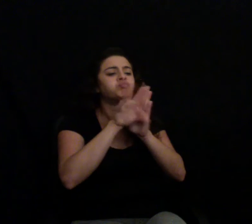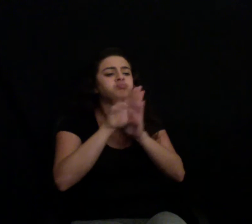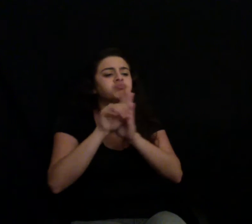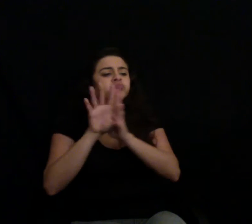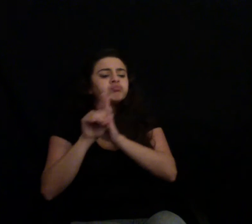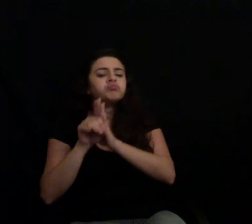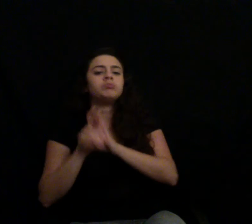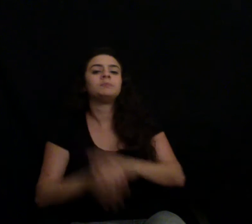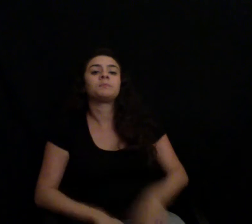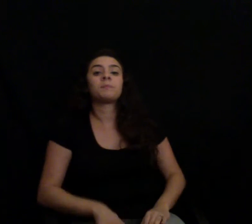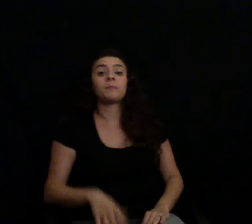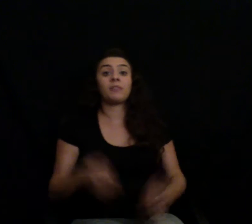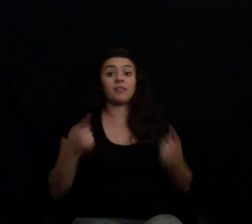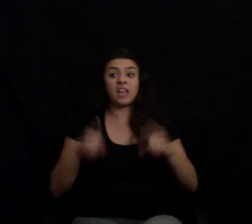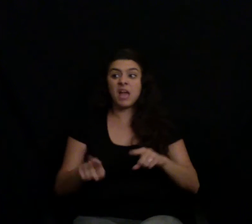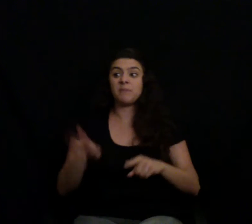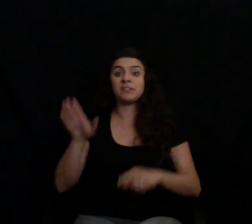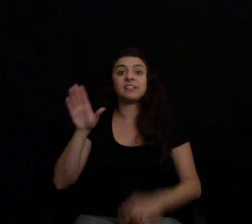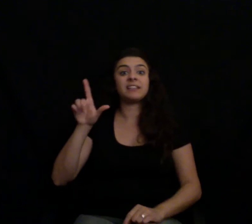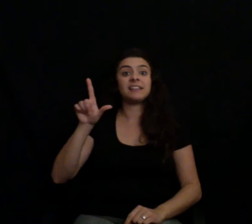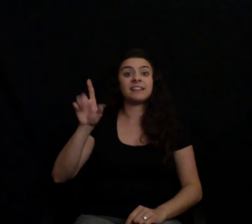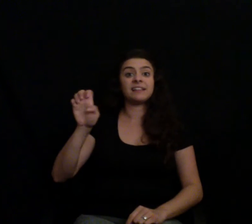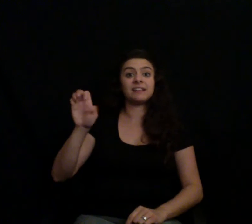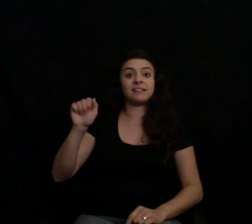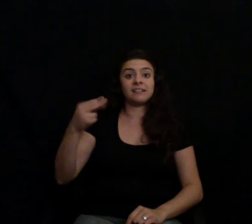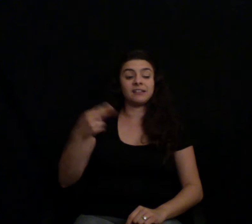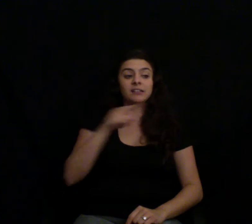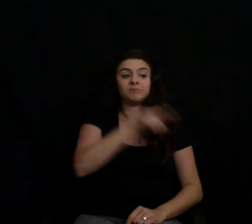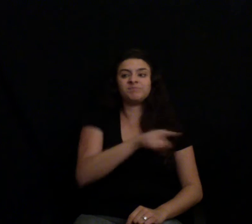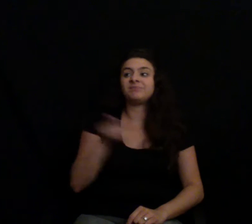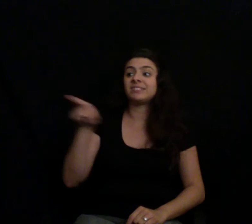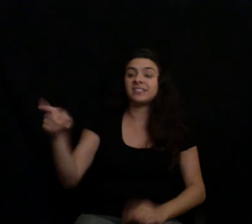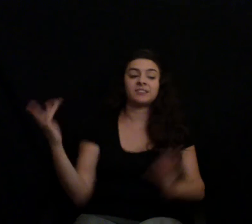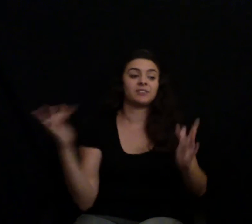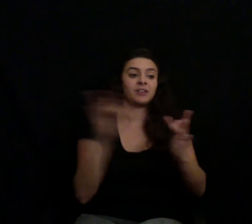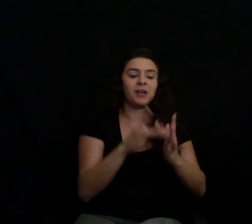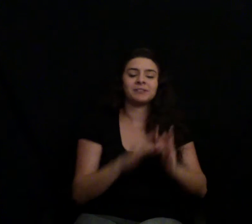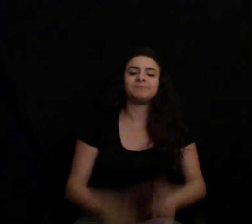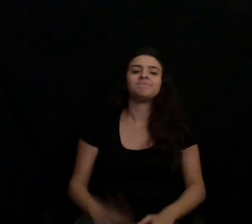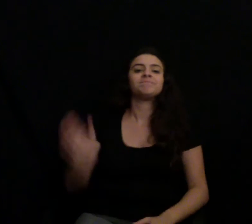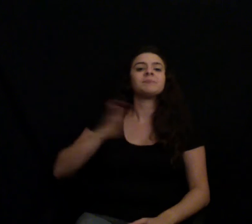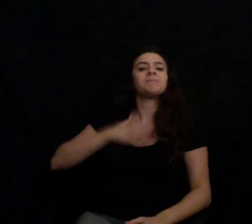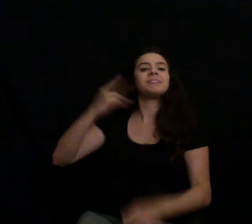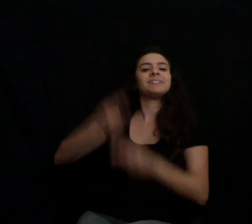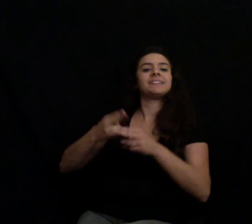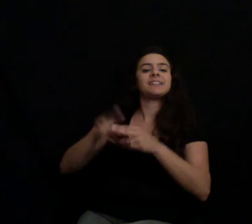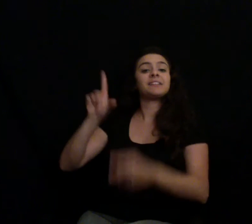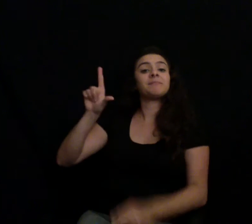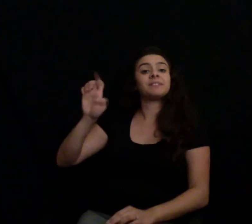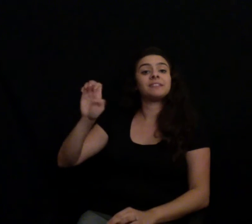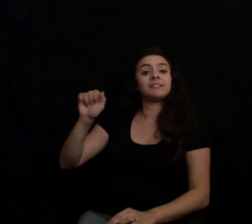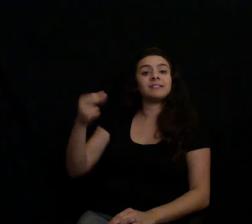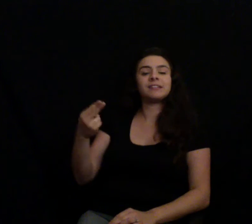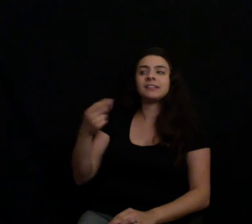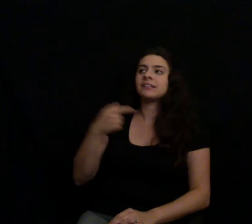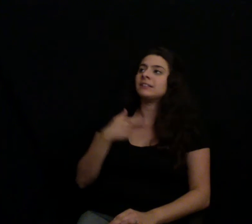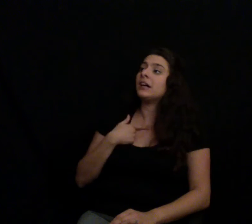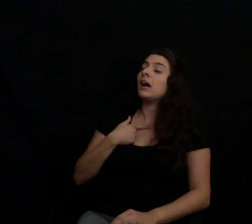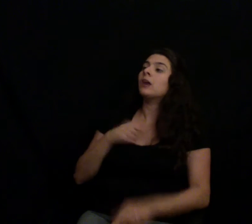is Leah Garces. I'm an animal welfare activist and work for Compassionate World Farming. I collaborated with Craig Watts to produce a